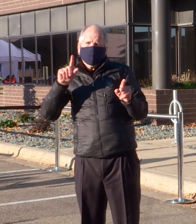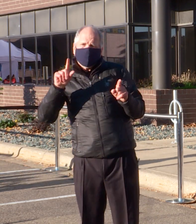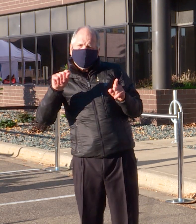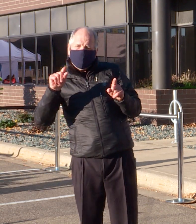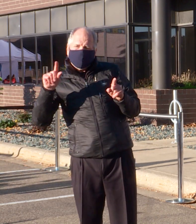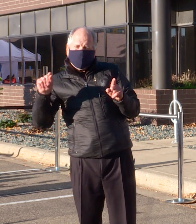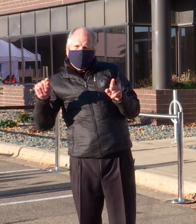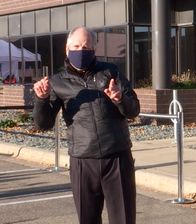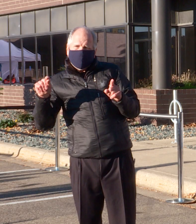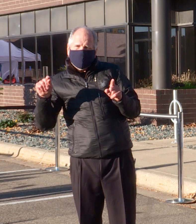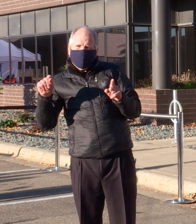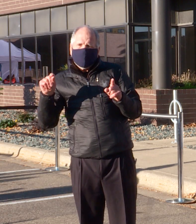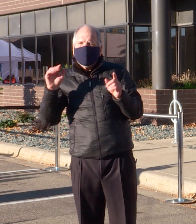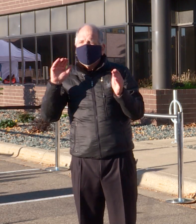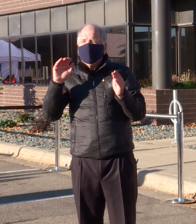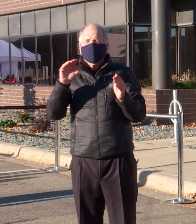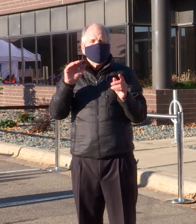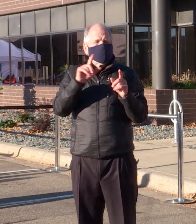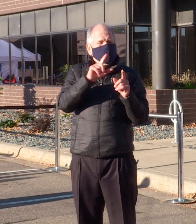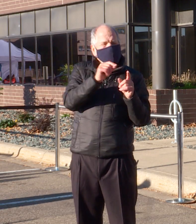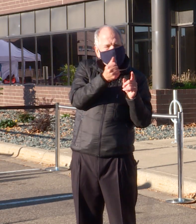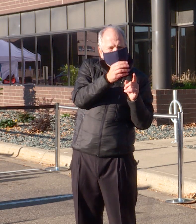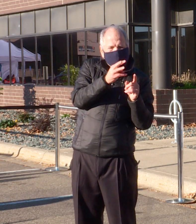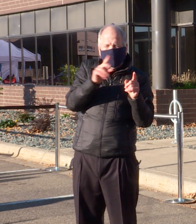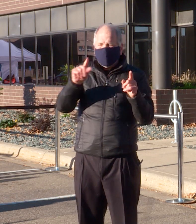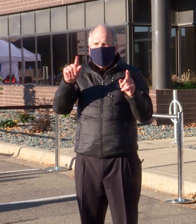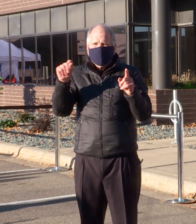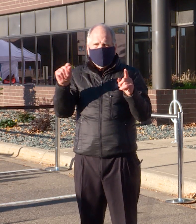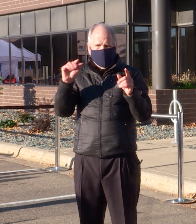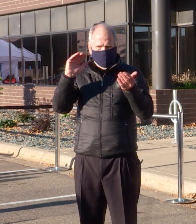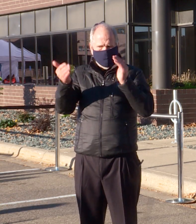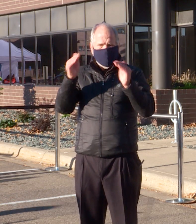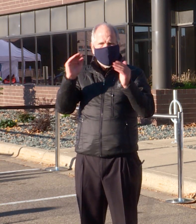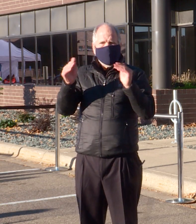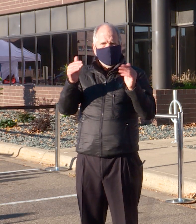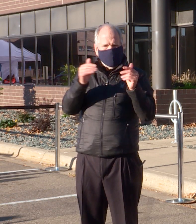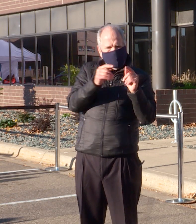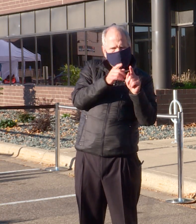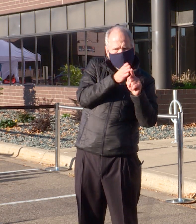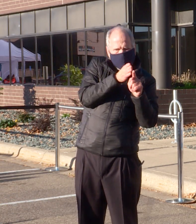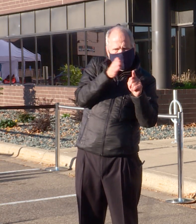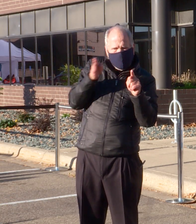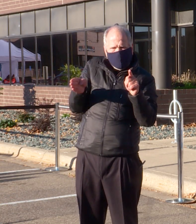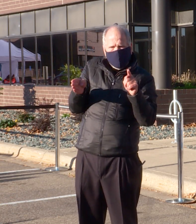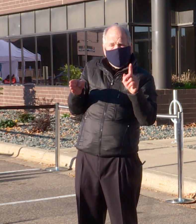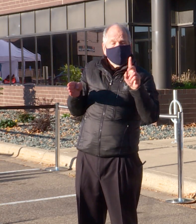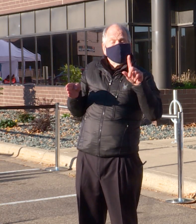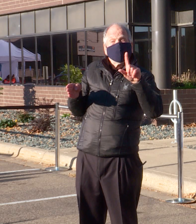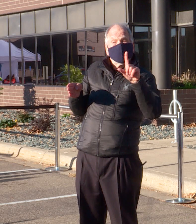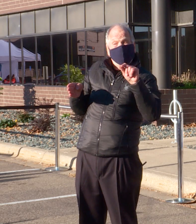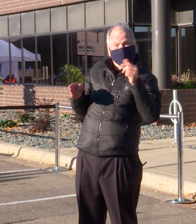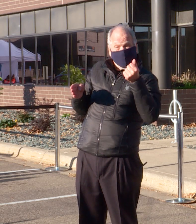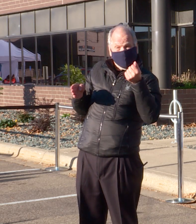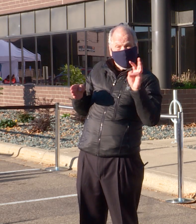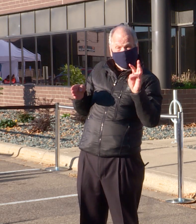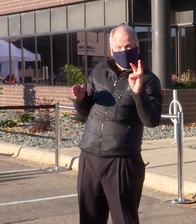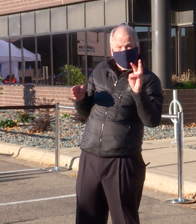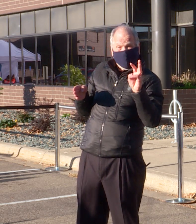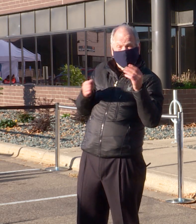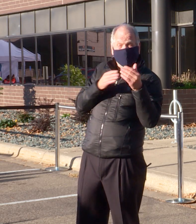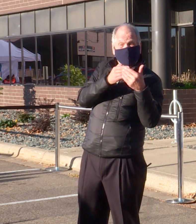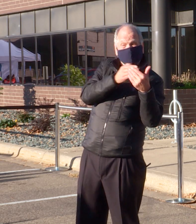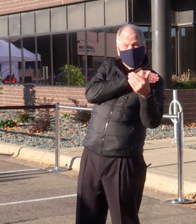baseline comparison between those two presidential elections. In 2016, at the point of pre-registration cutoff,